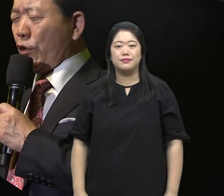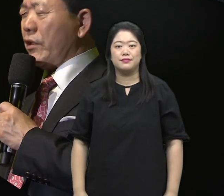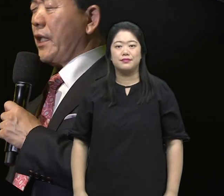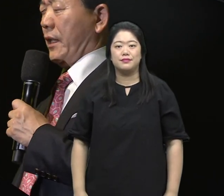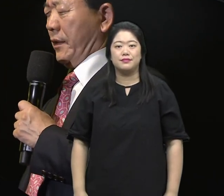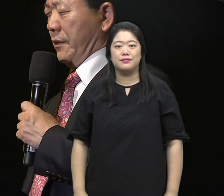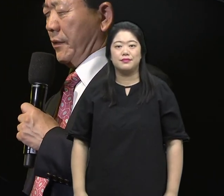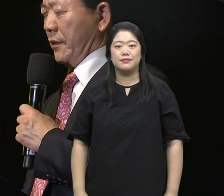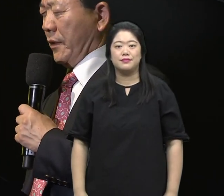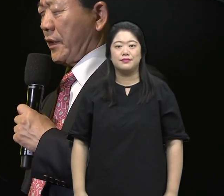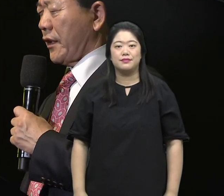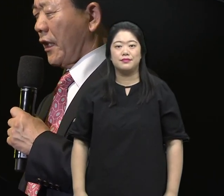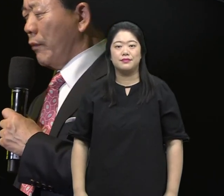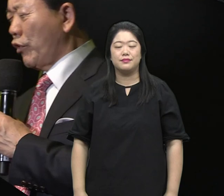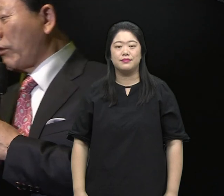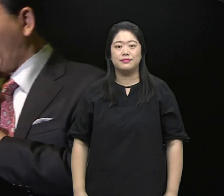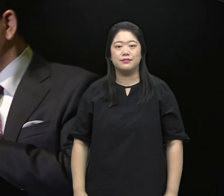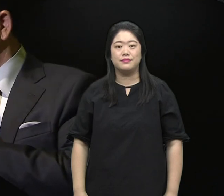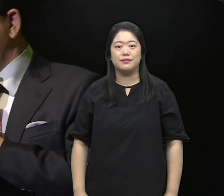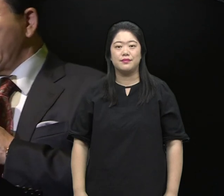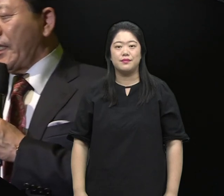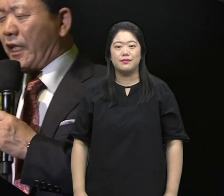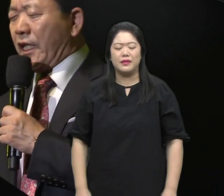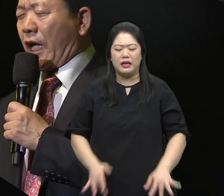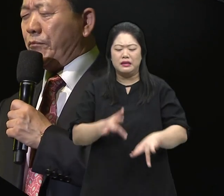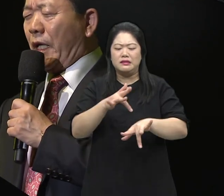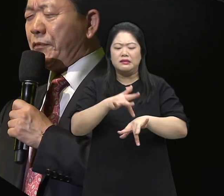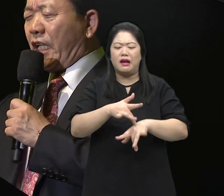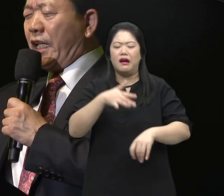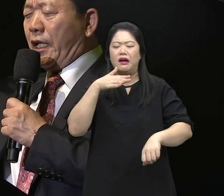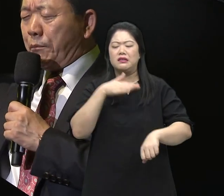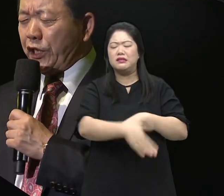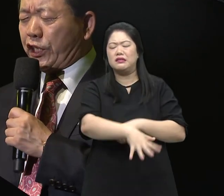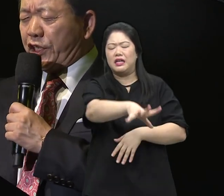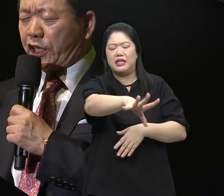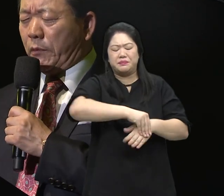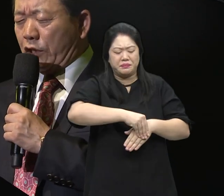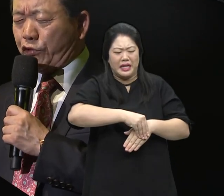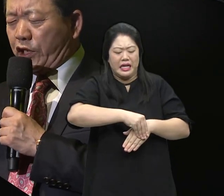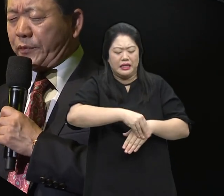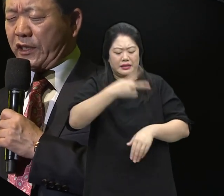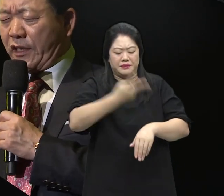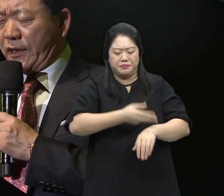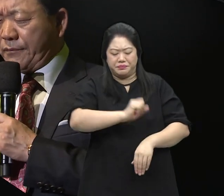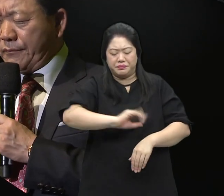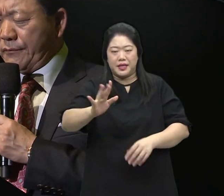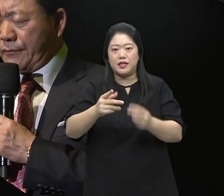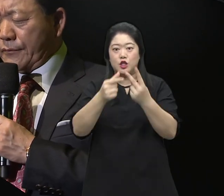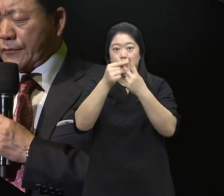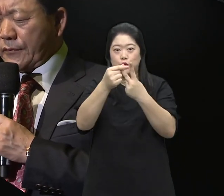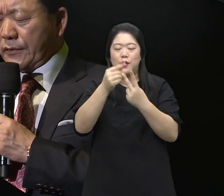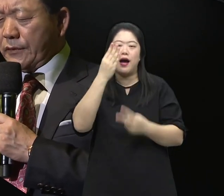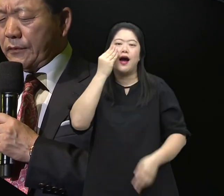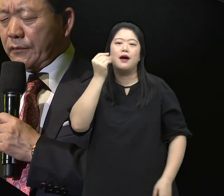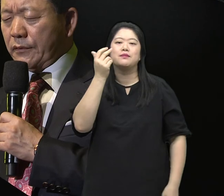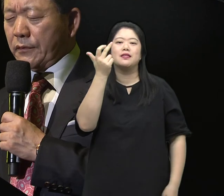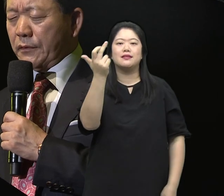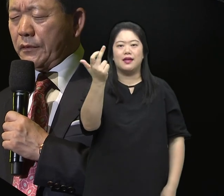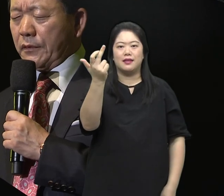imprinted unbeknownst to even myself With the